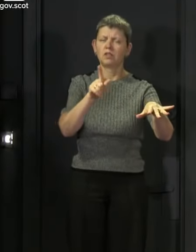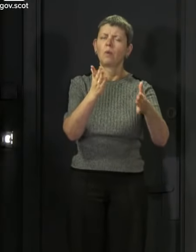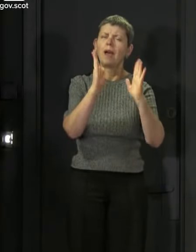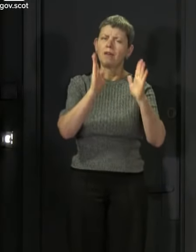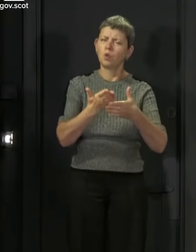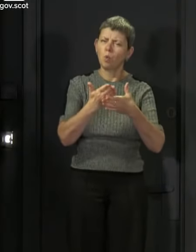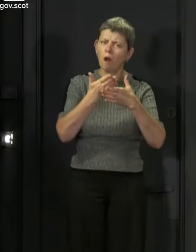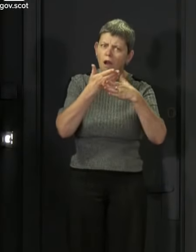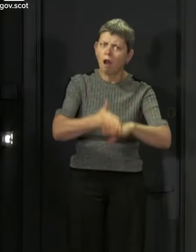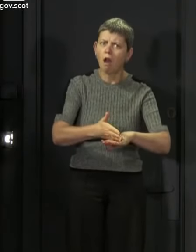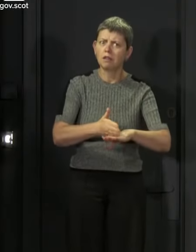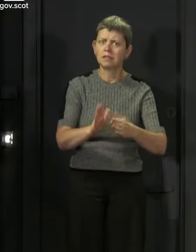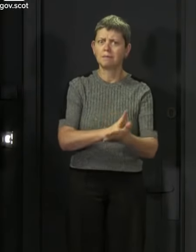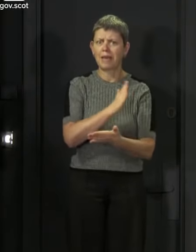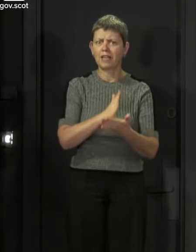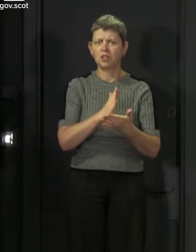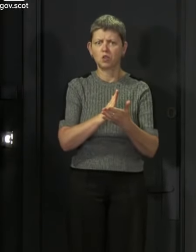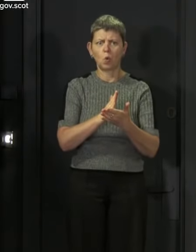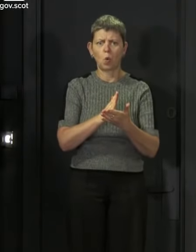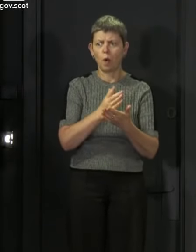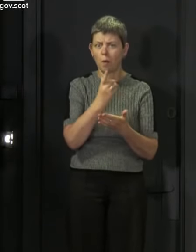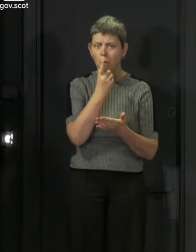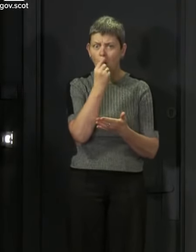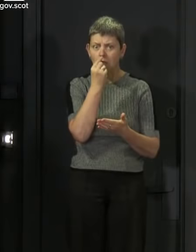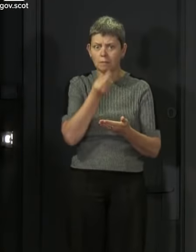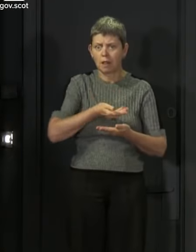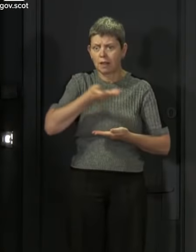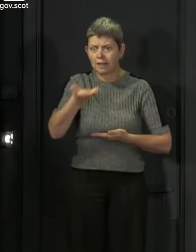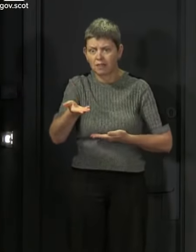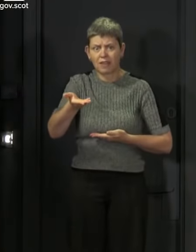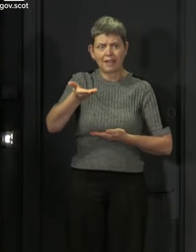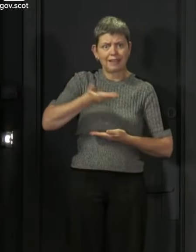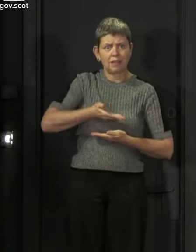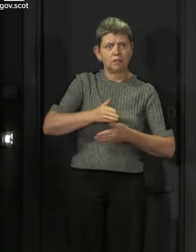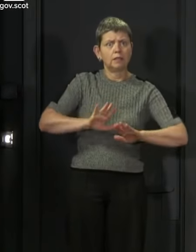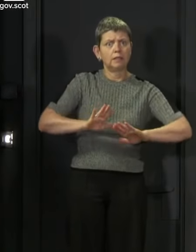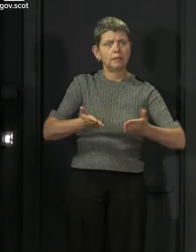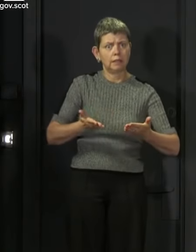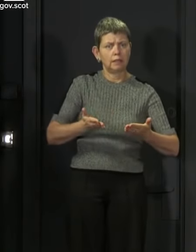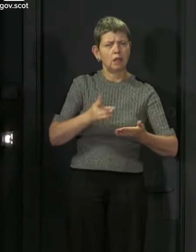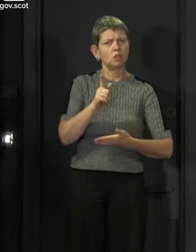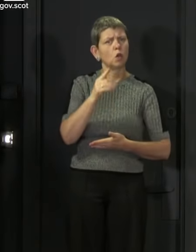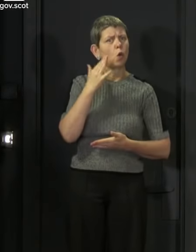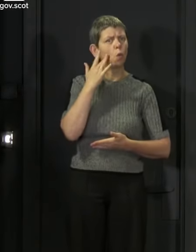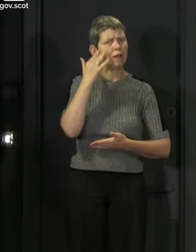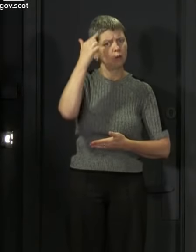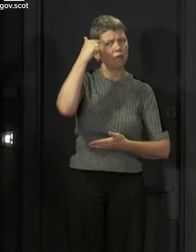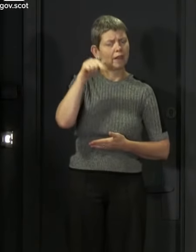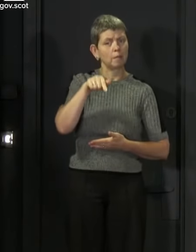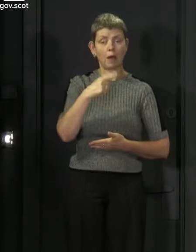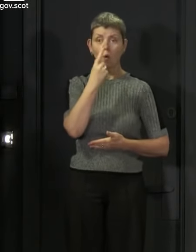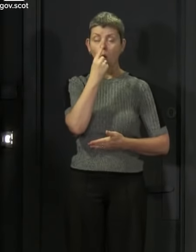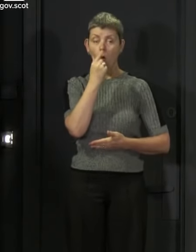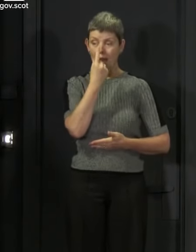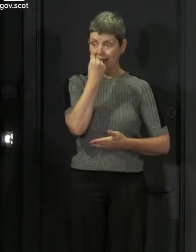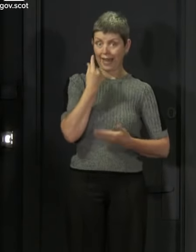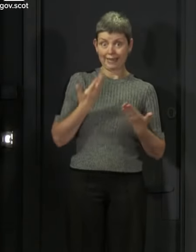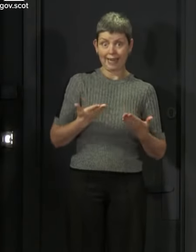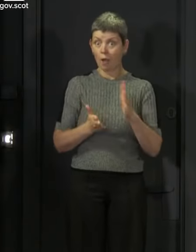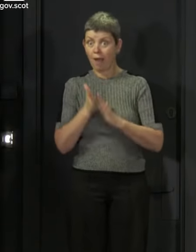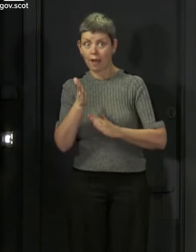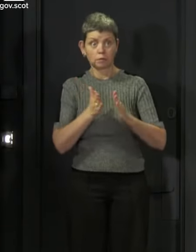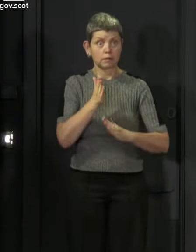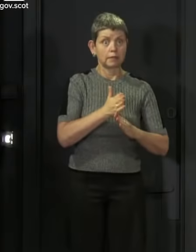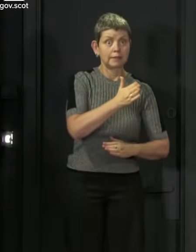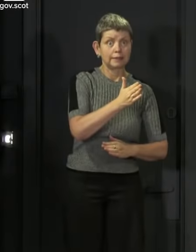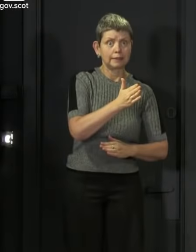opportunities to spread. So as you think about the changes, as you think about doing things that none of us have had the opportunity to do for three months, I